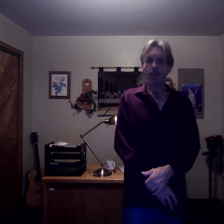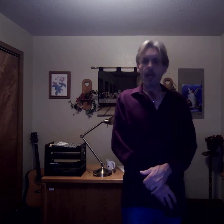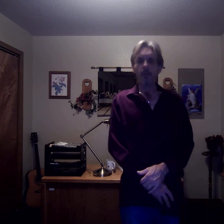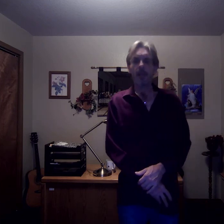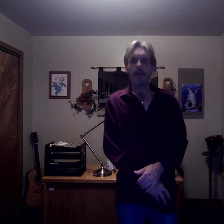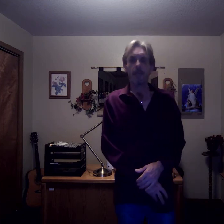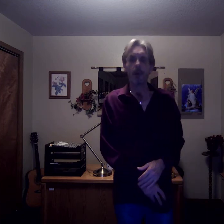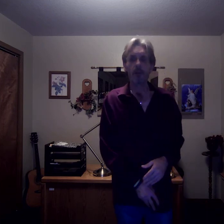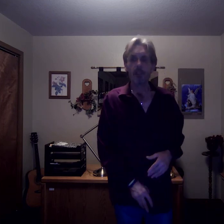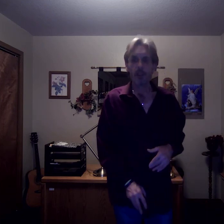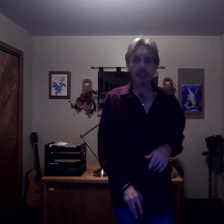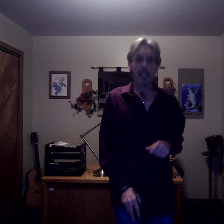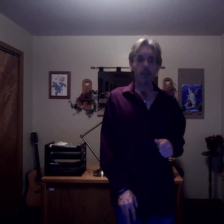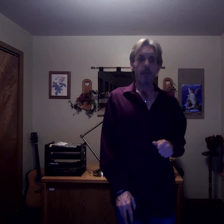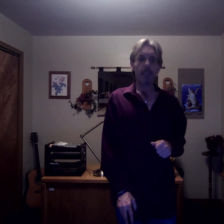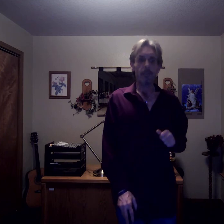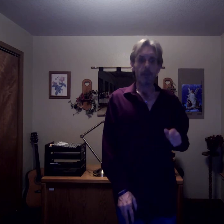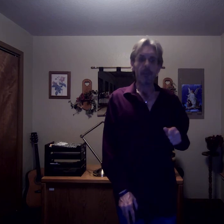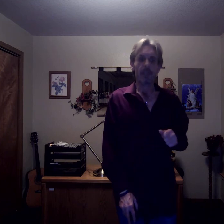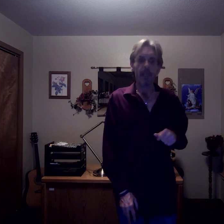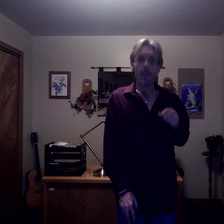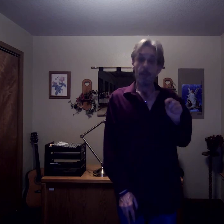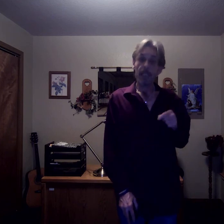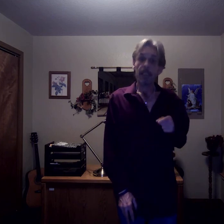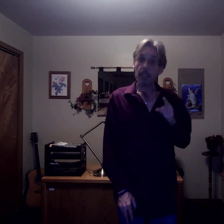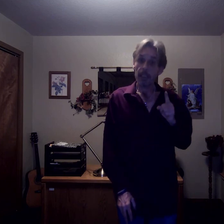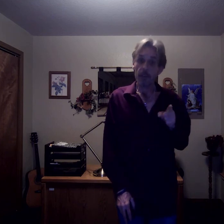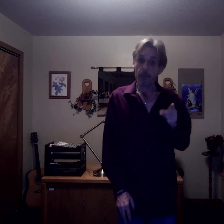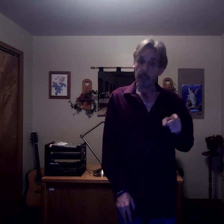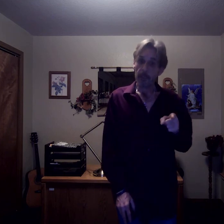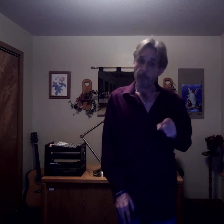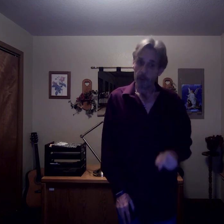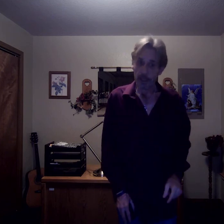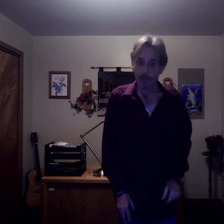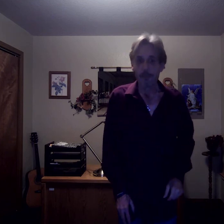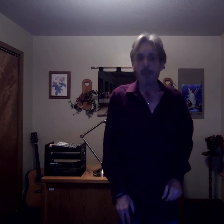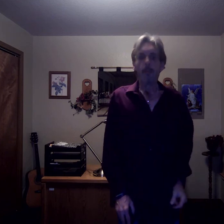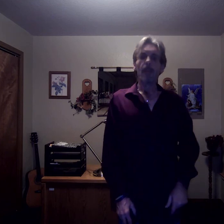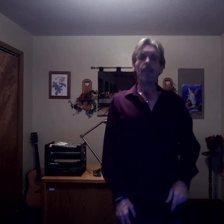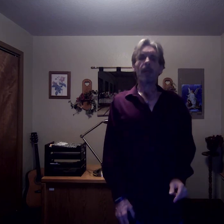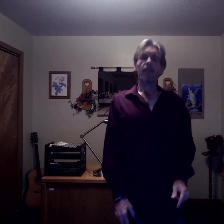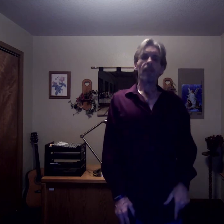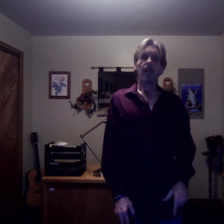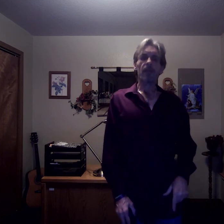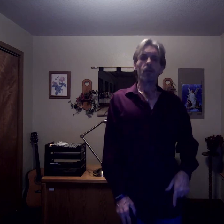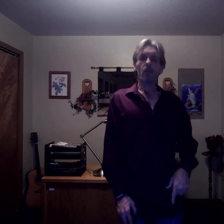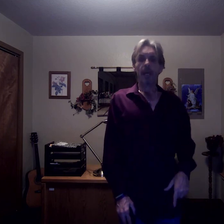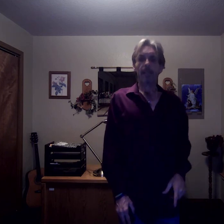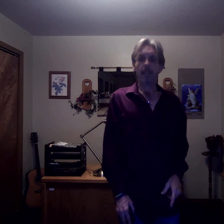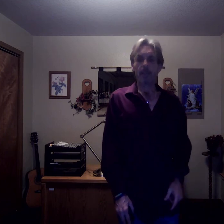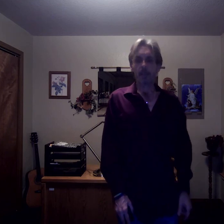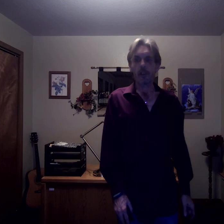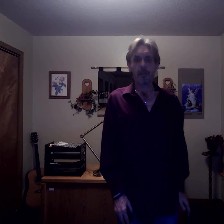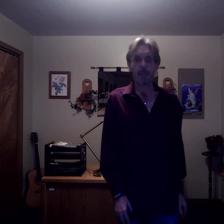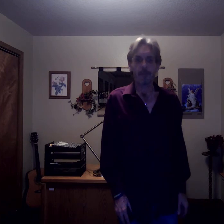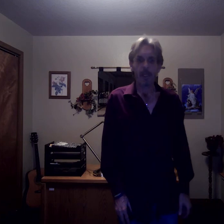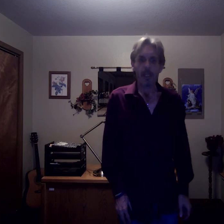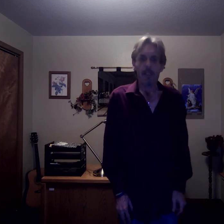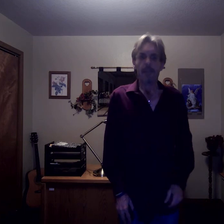found that multi-year engagement in music, mainly instrumental music, may benefit high school academic achievement. This